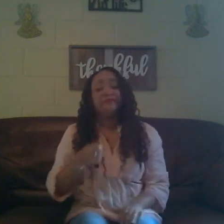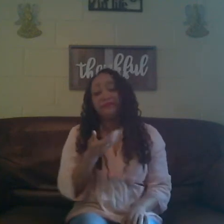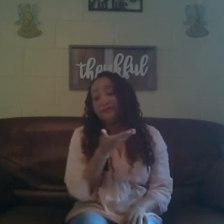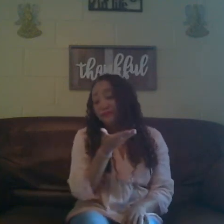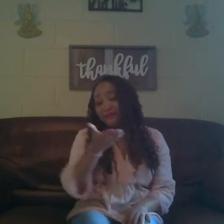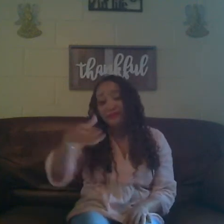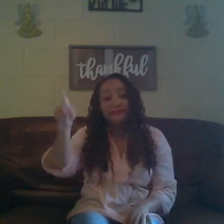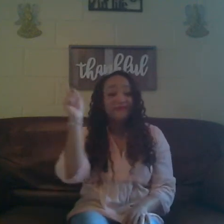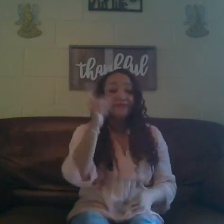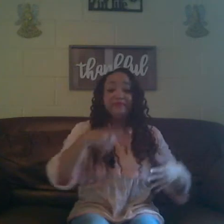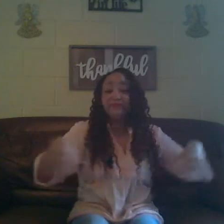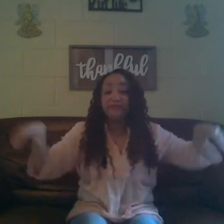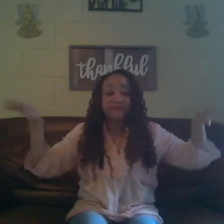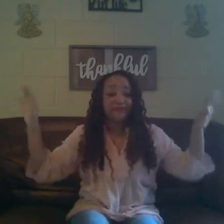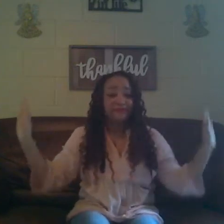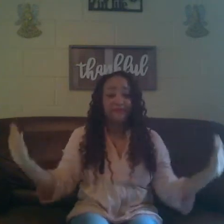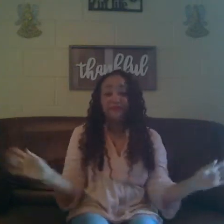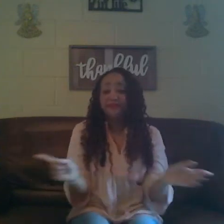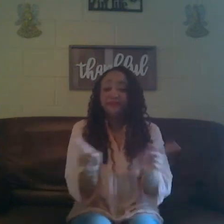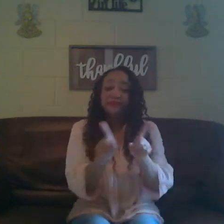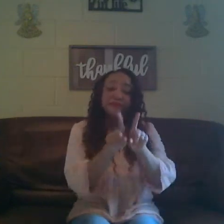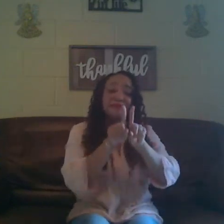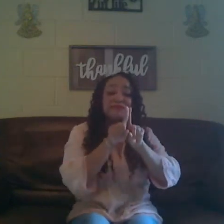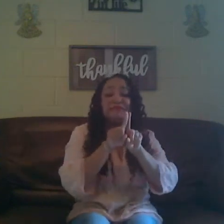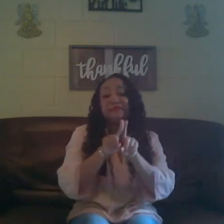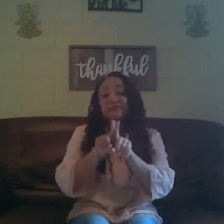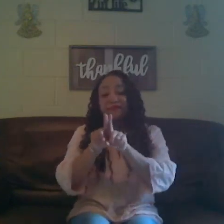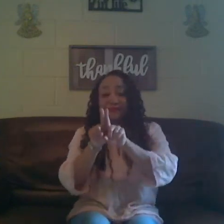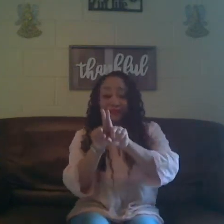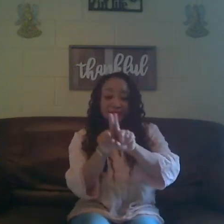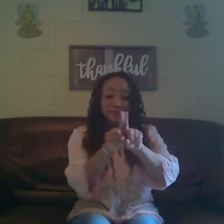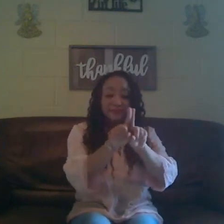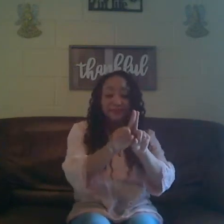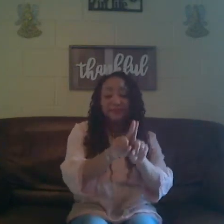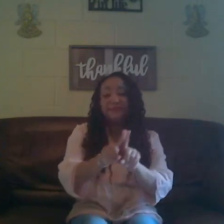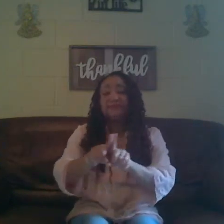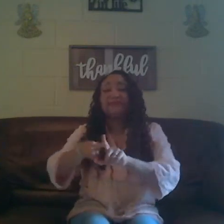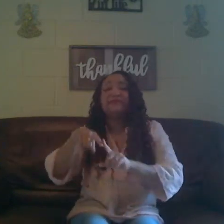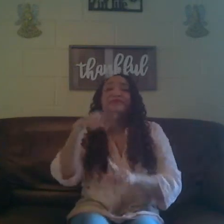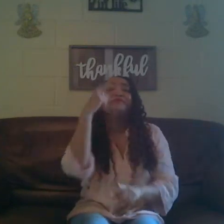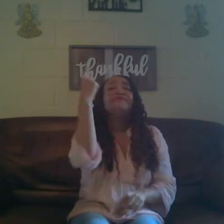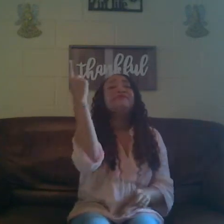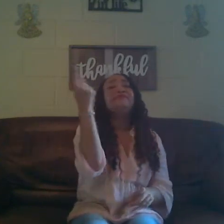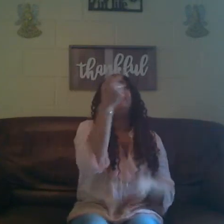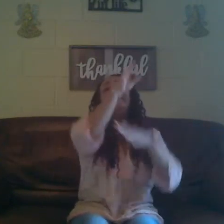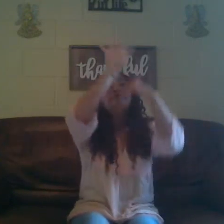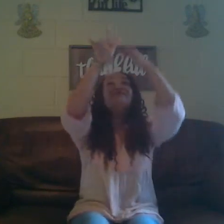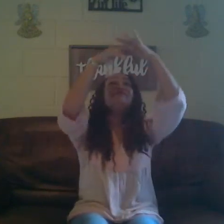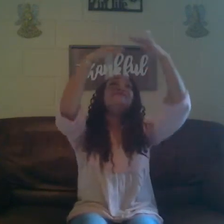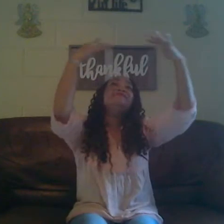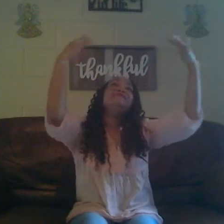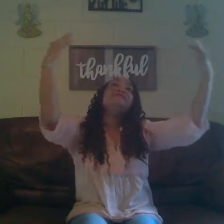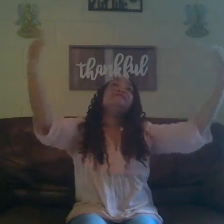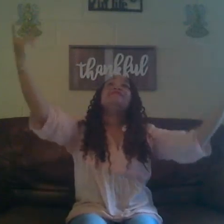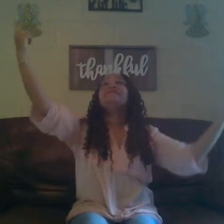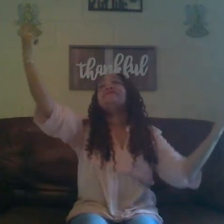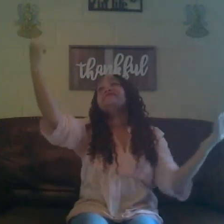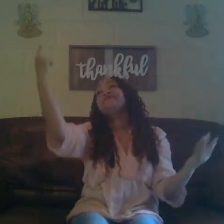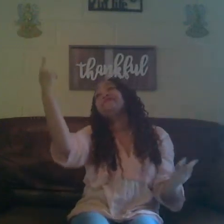There must have been an angel by my side Something heavenly came